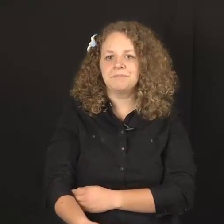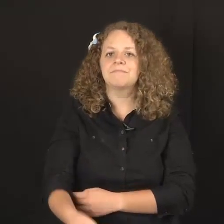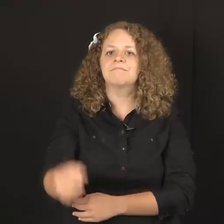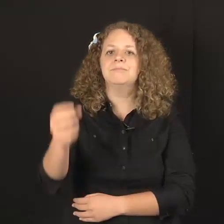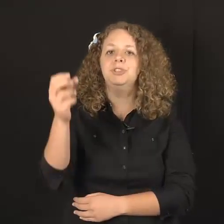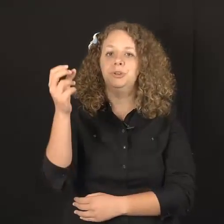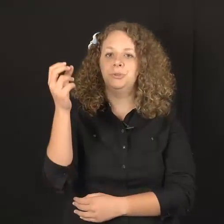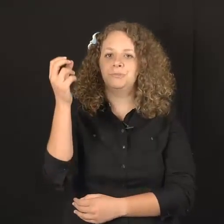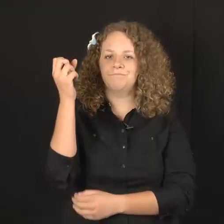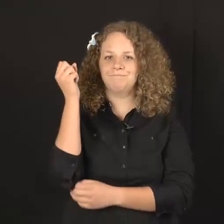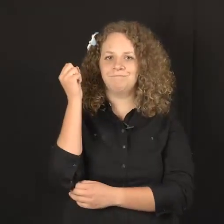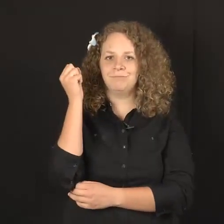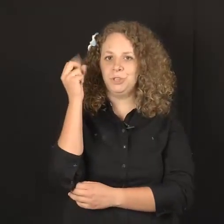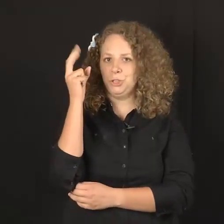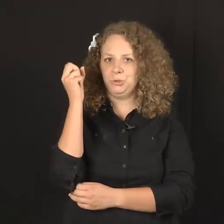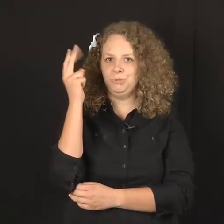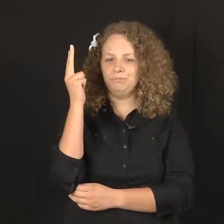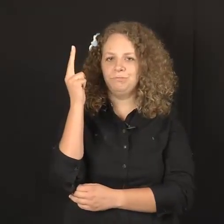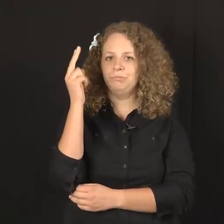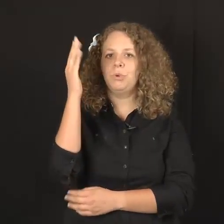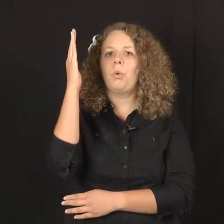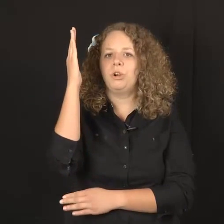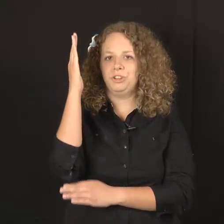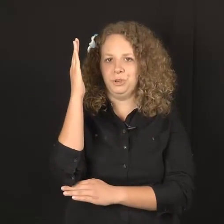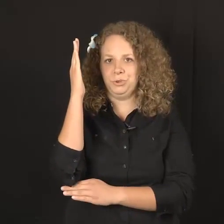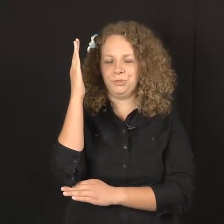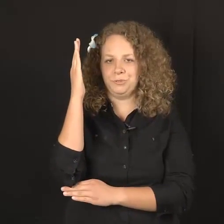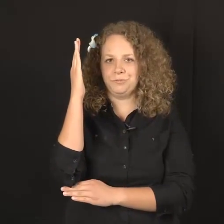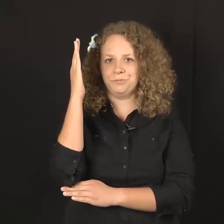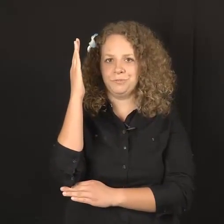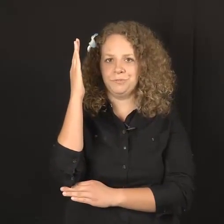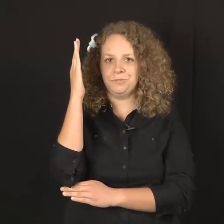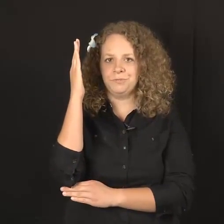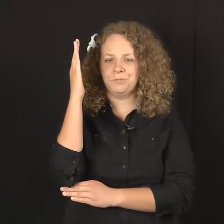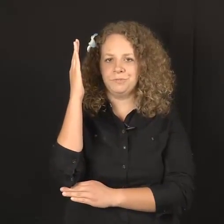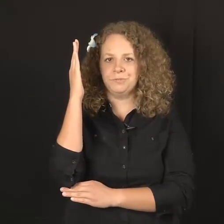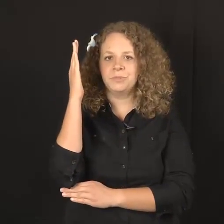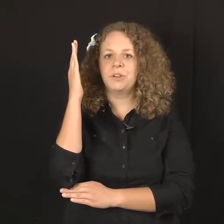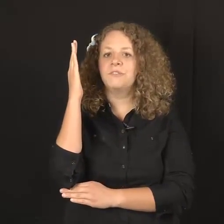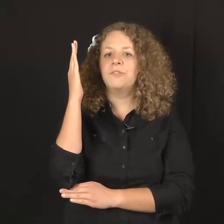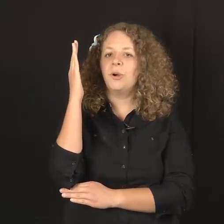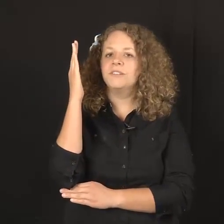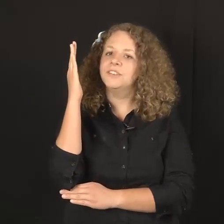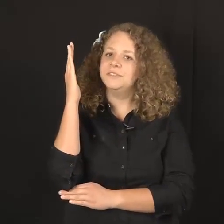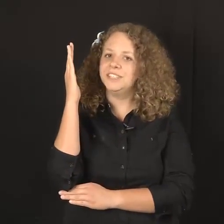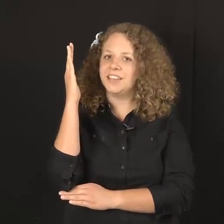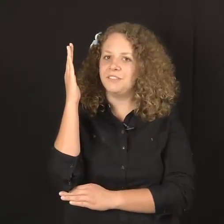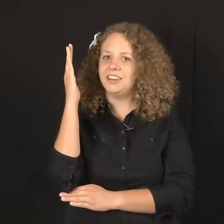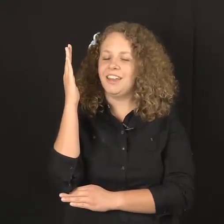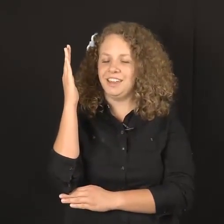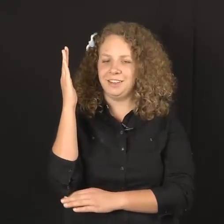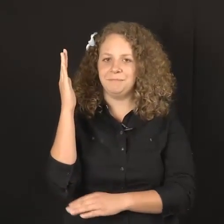Noon. Noon, or noon. 4.57 am.